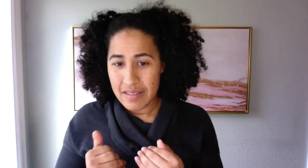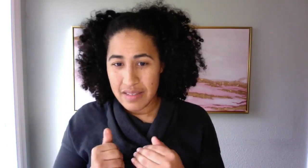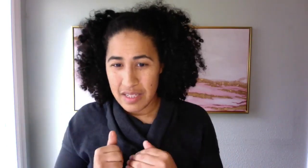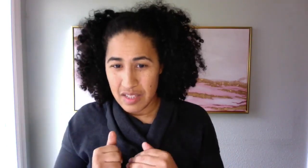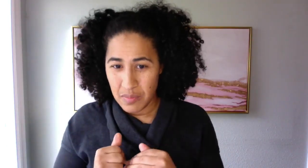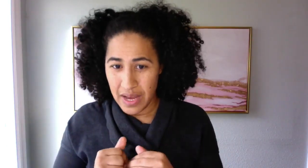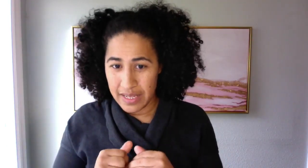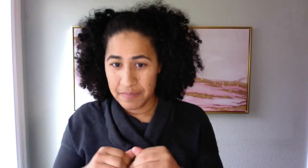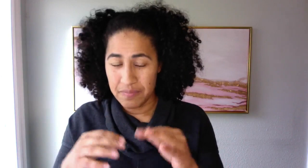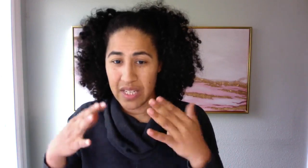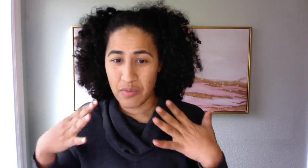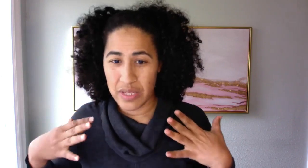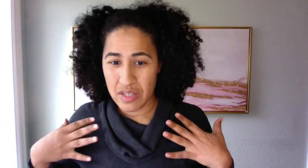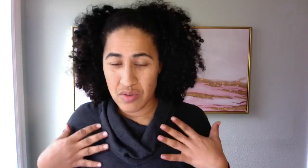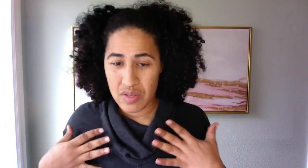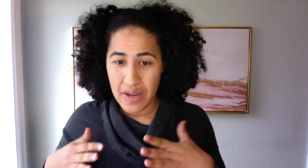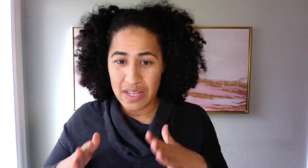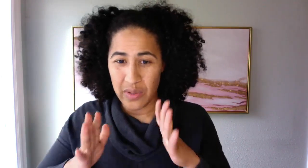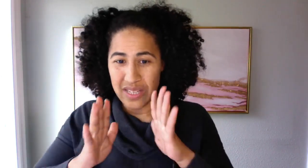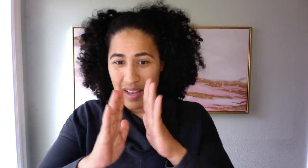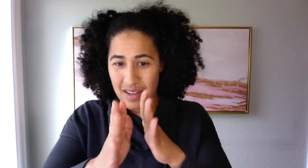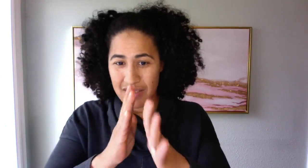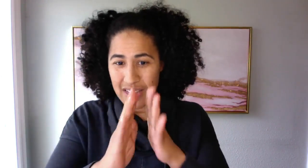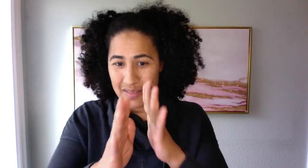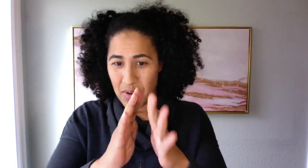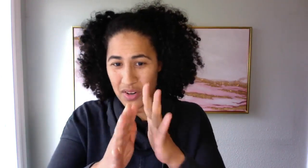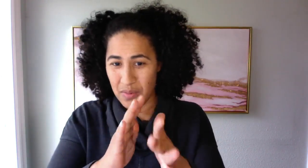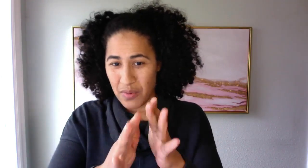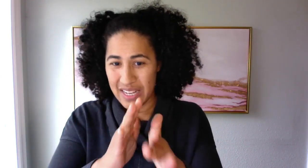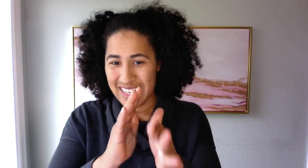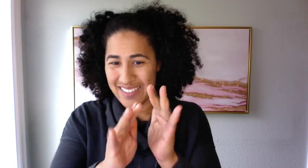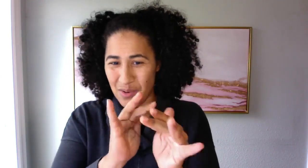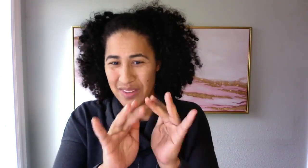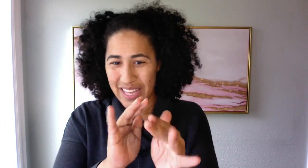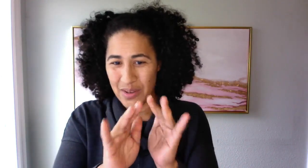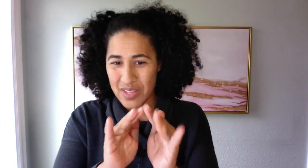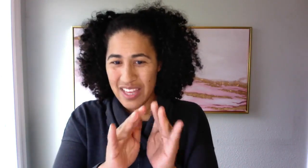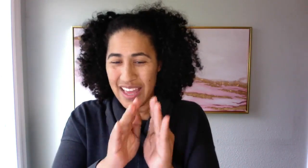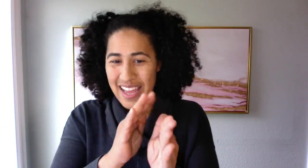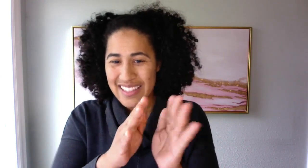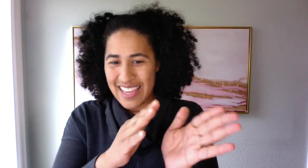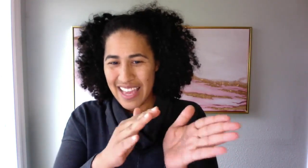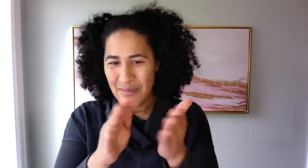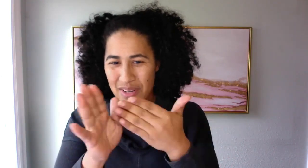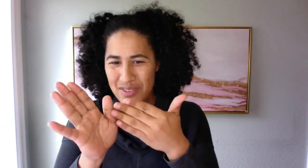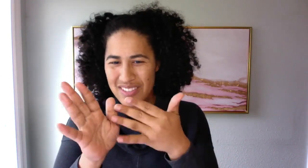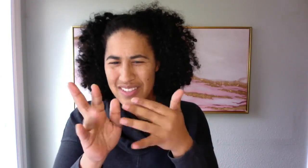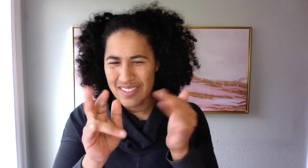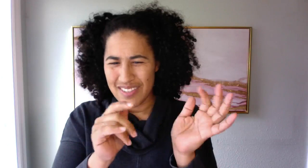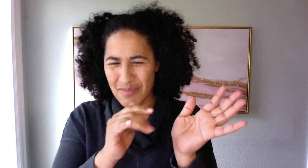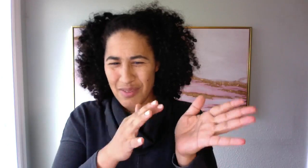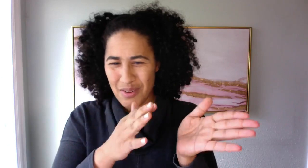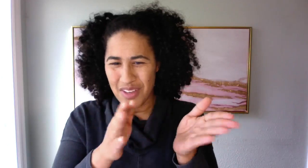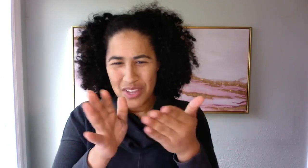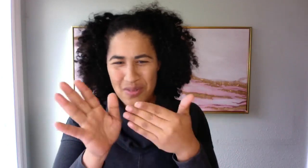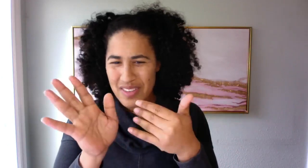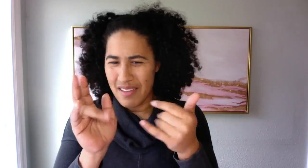listening to the body. And if we can use the body, we can talk to that part of the brain in its own language and say, Hey, why don't you just let this stuff through you're safe.